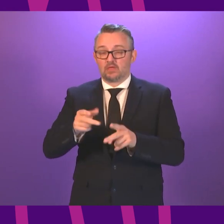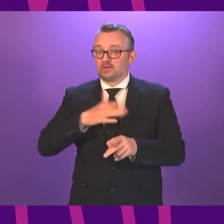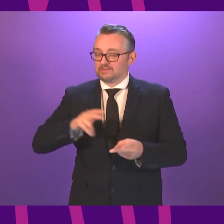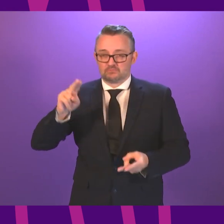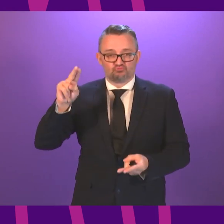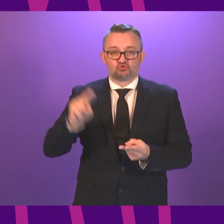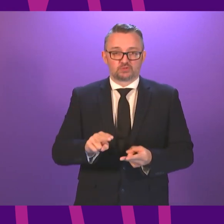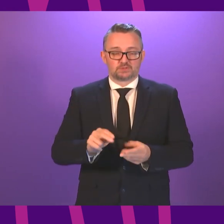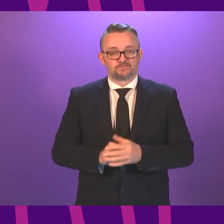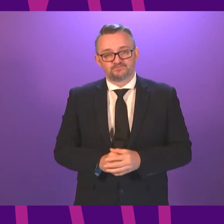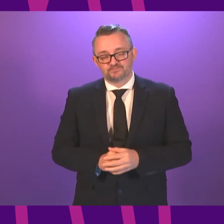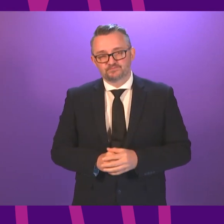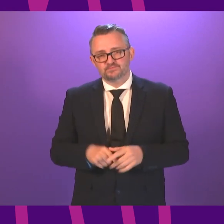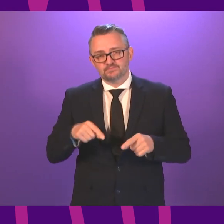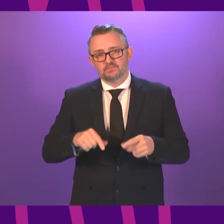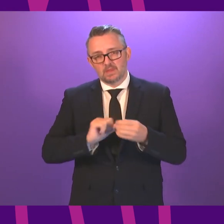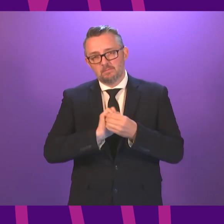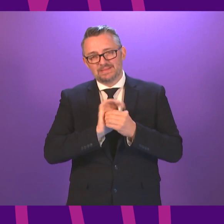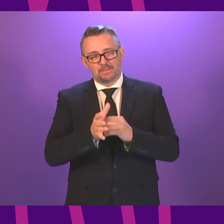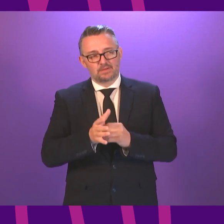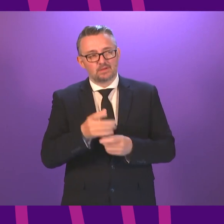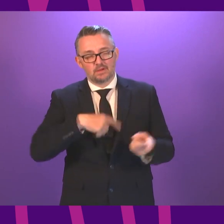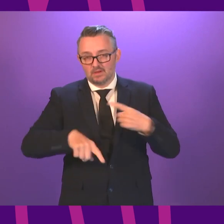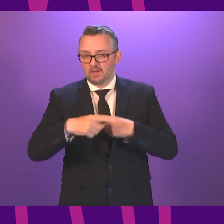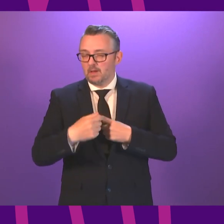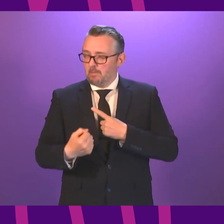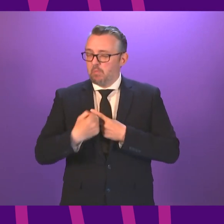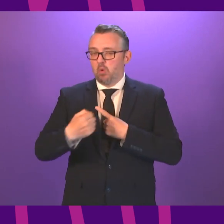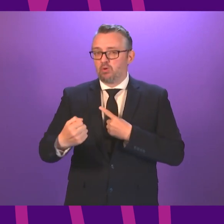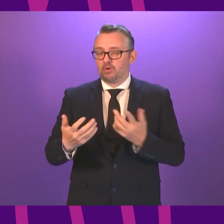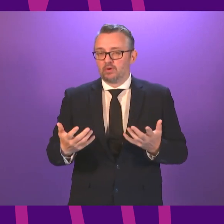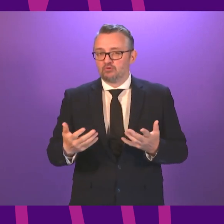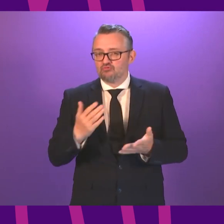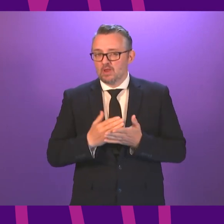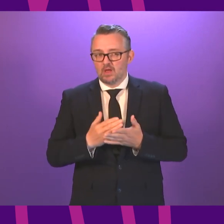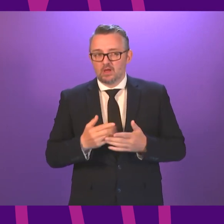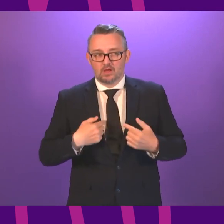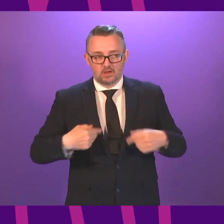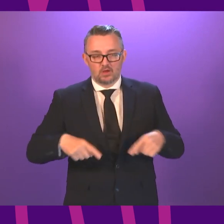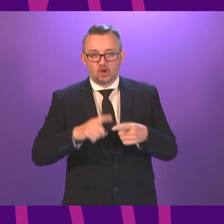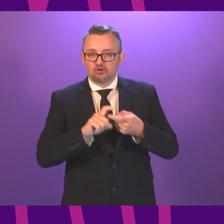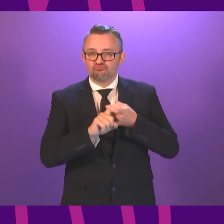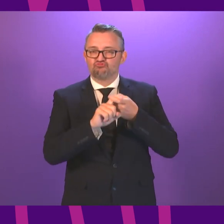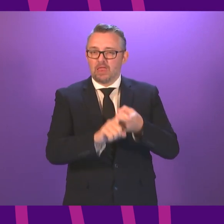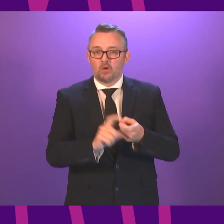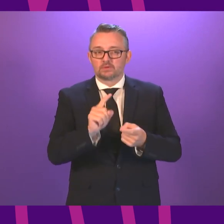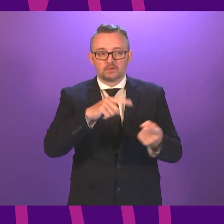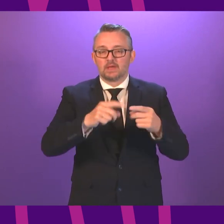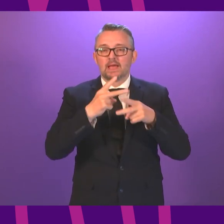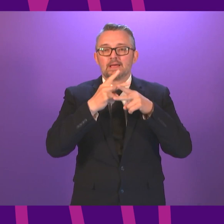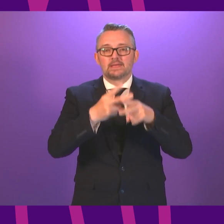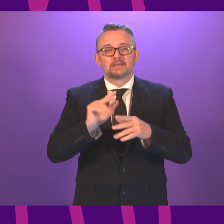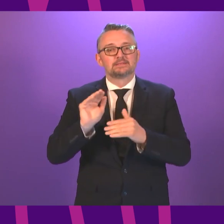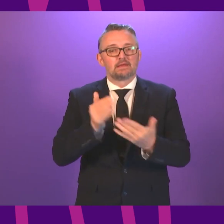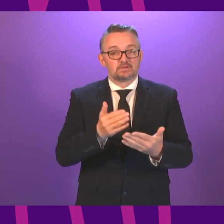The pandemic has brought home, I think, to all of us just how much we rely on care services and